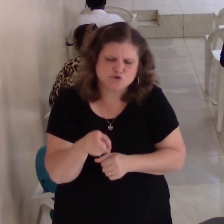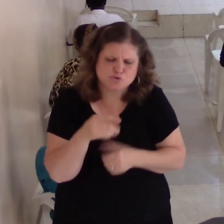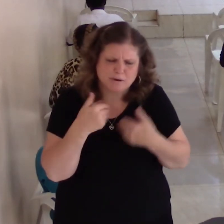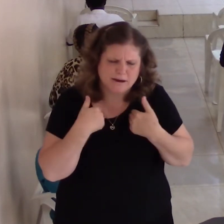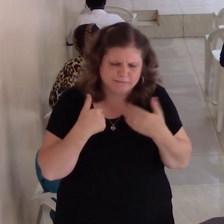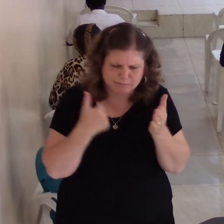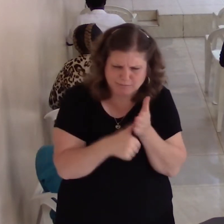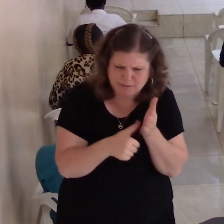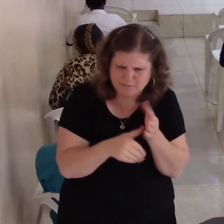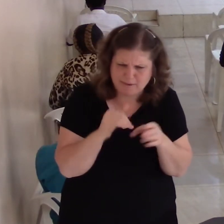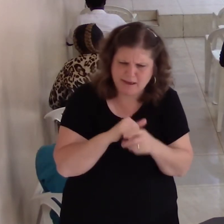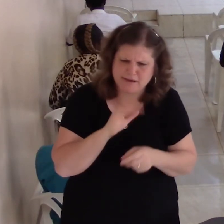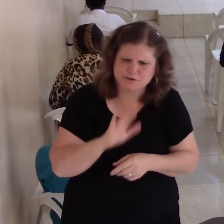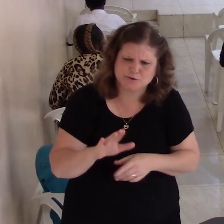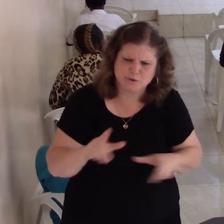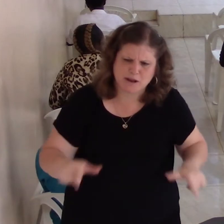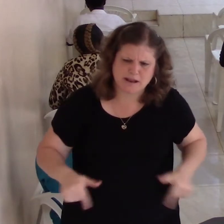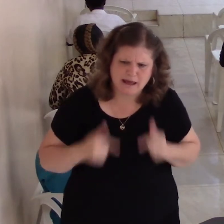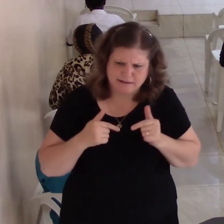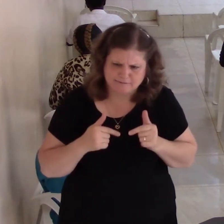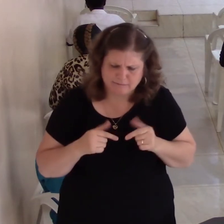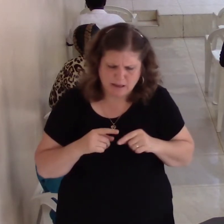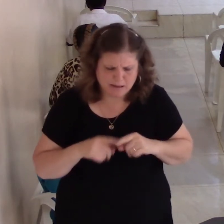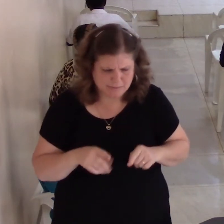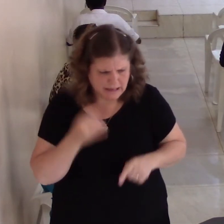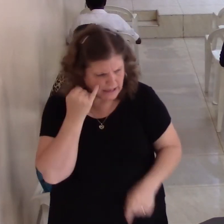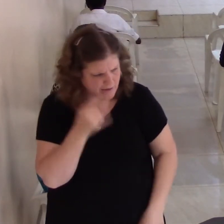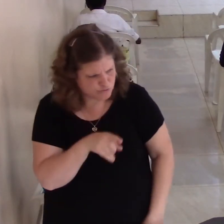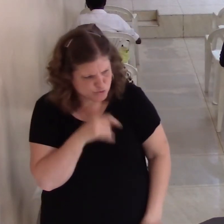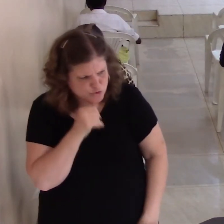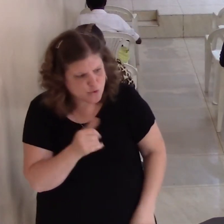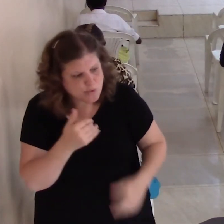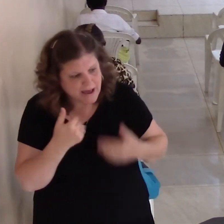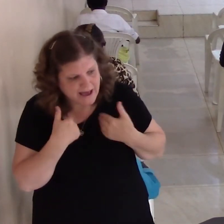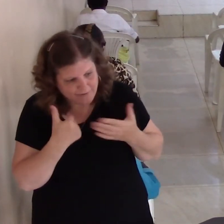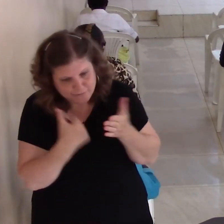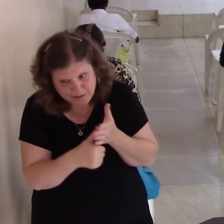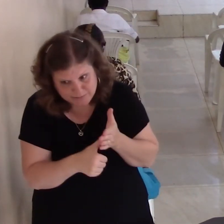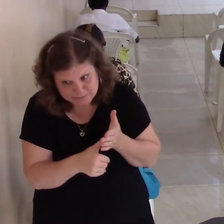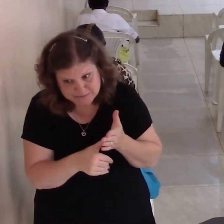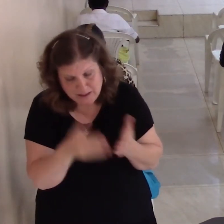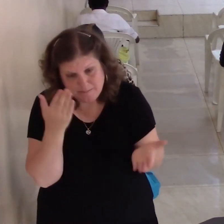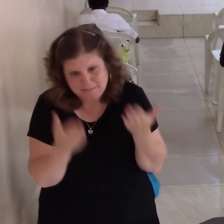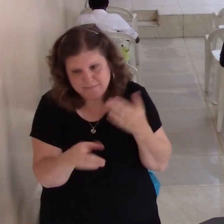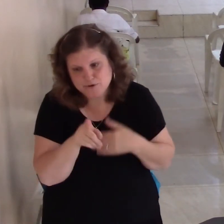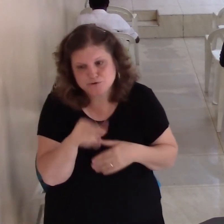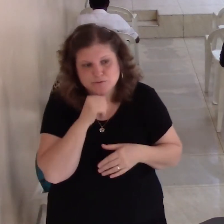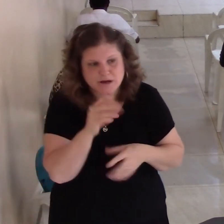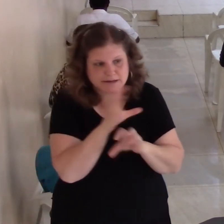then you're not a child of God. The Bible says, because God disciplines every so that you receive it.